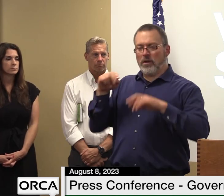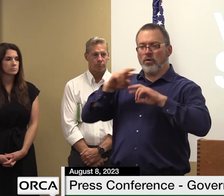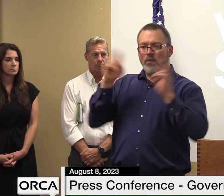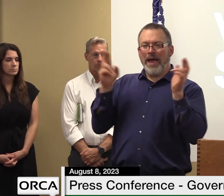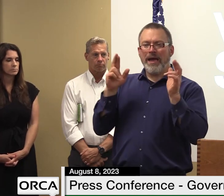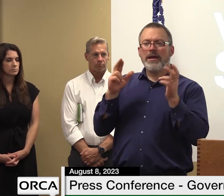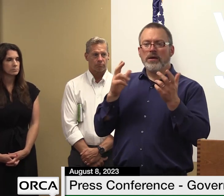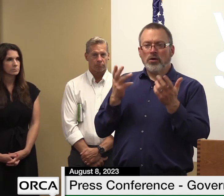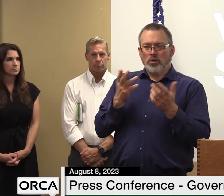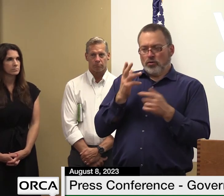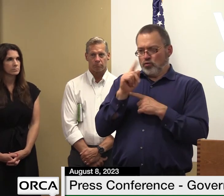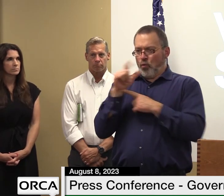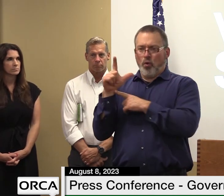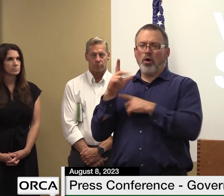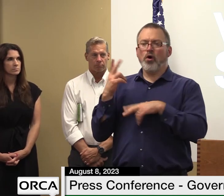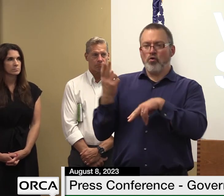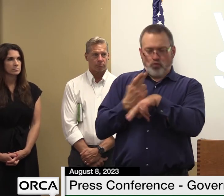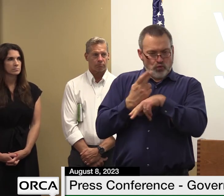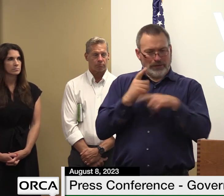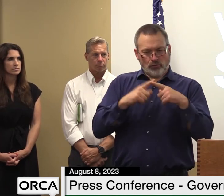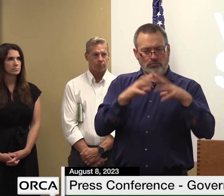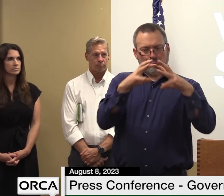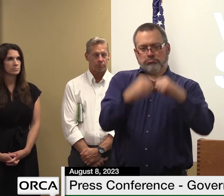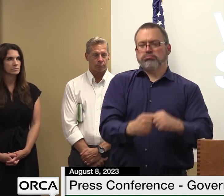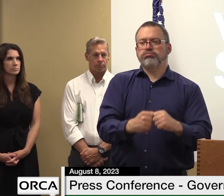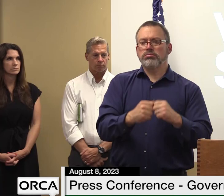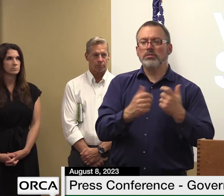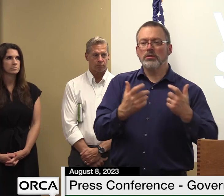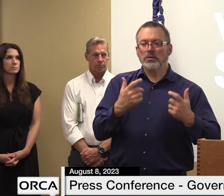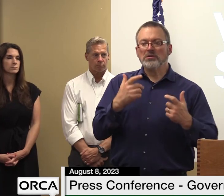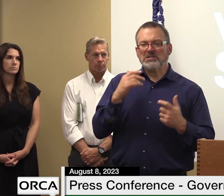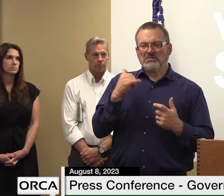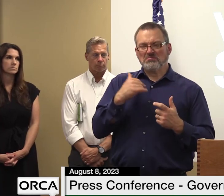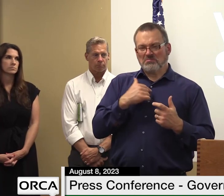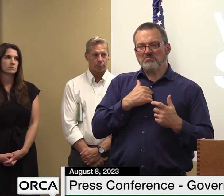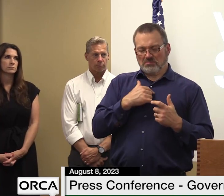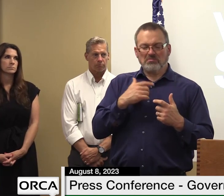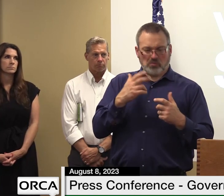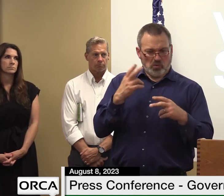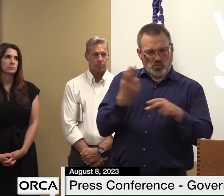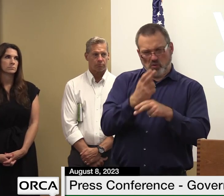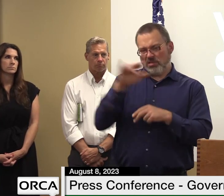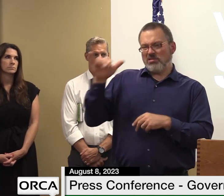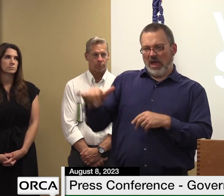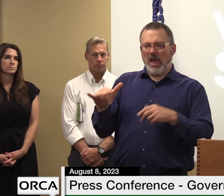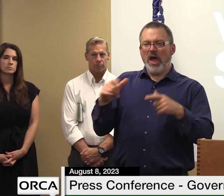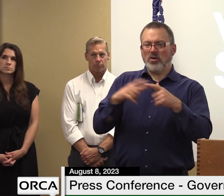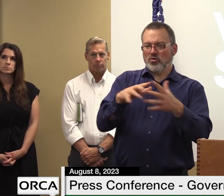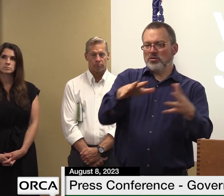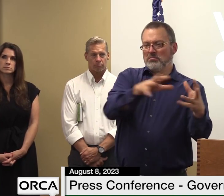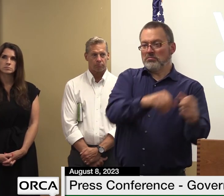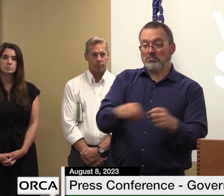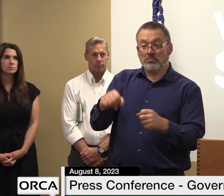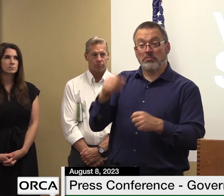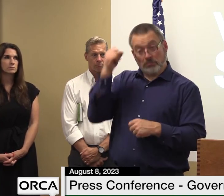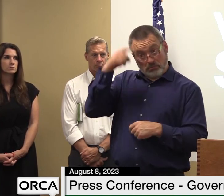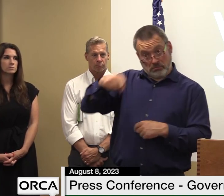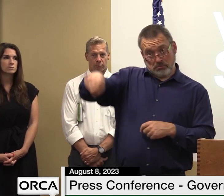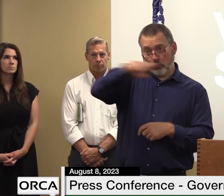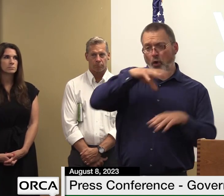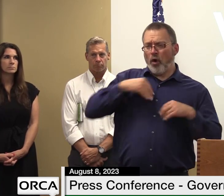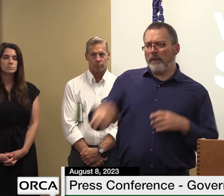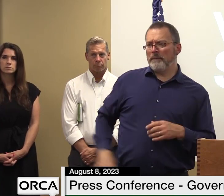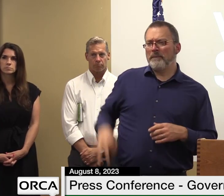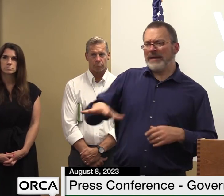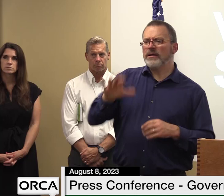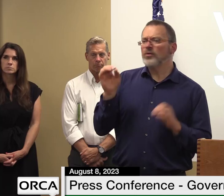a little bit more about it next week that we're going to utilize so that there is no cost to the to the owner at least from that that